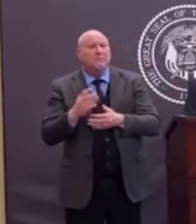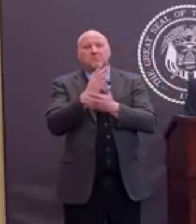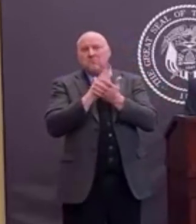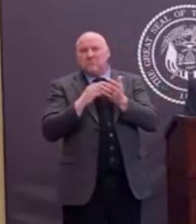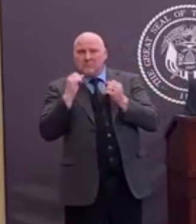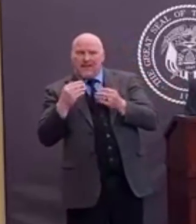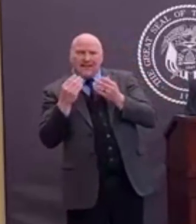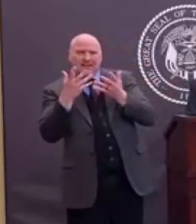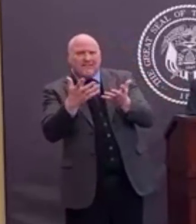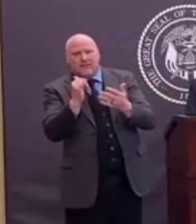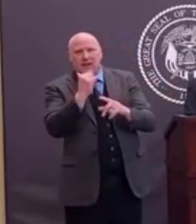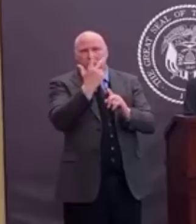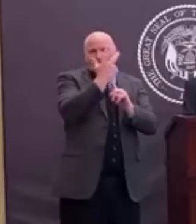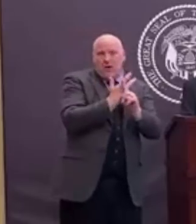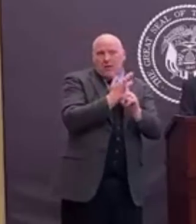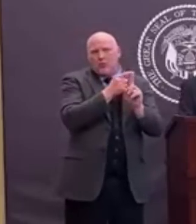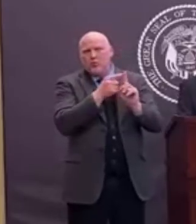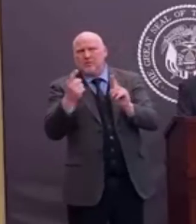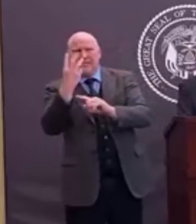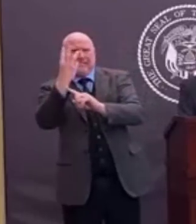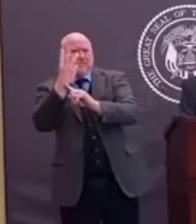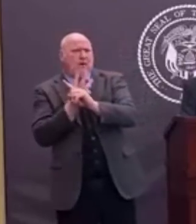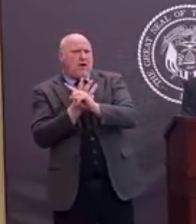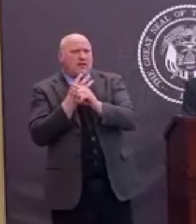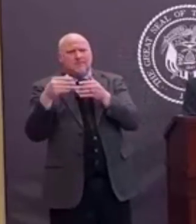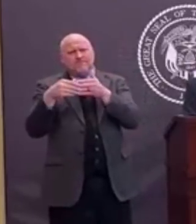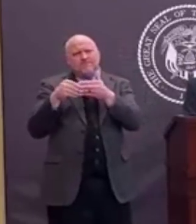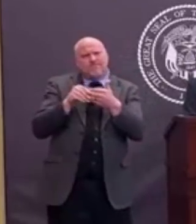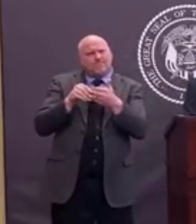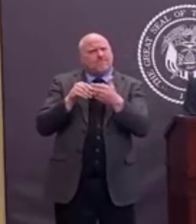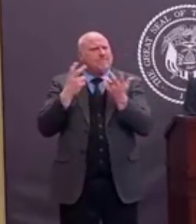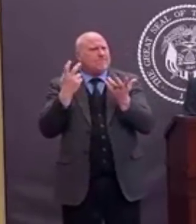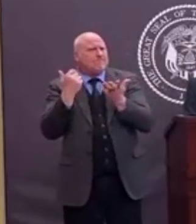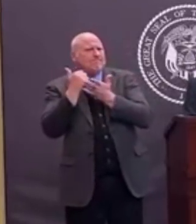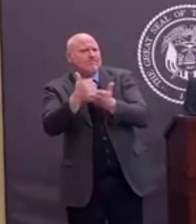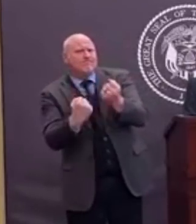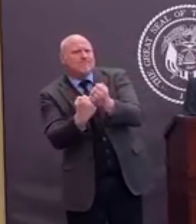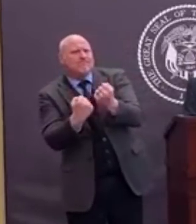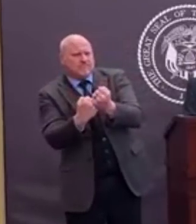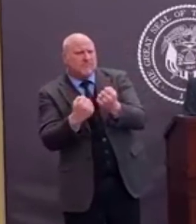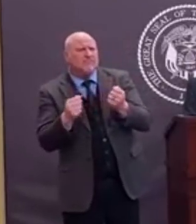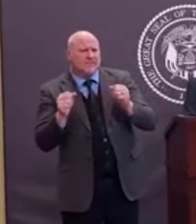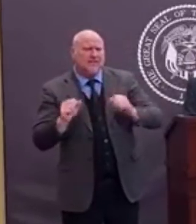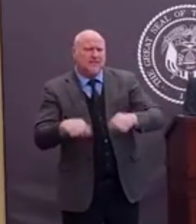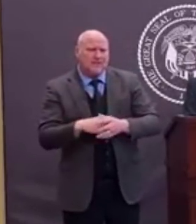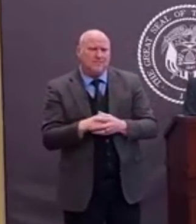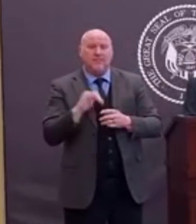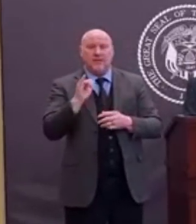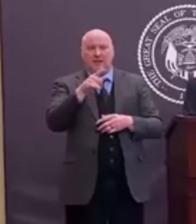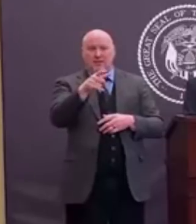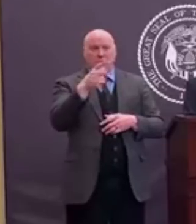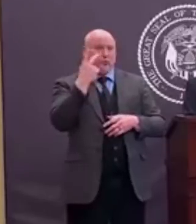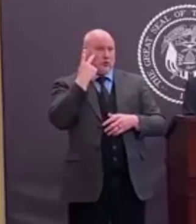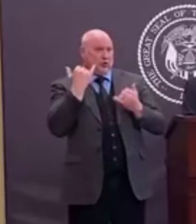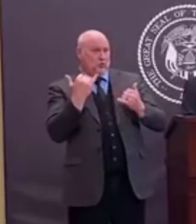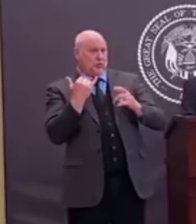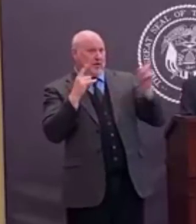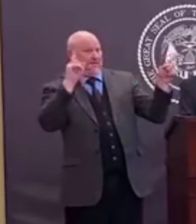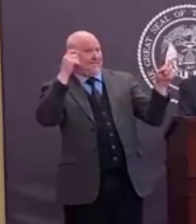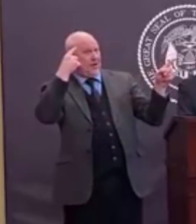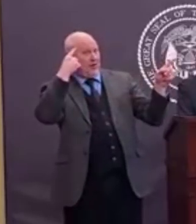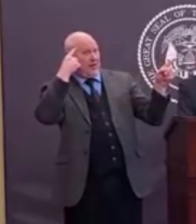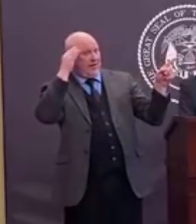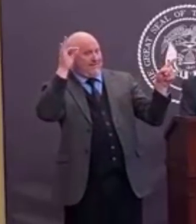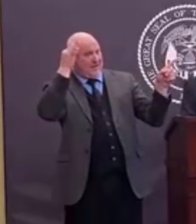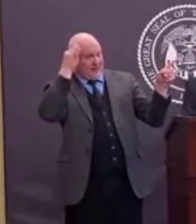time. We also saw that today that the federal government passed with the House's vote now after the Senate already voted a $2